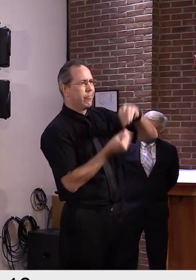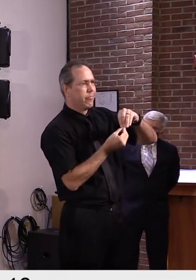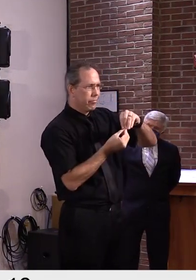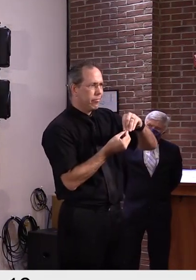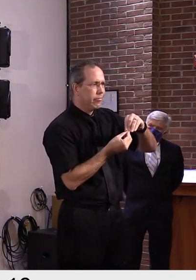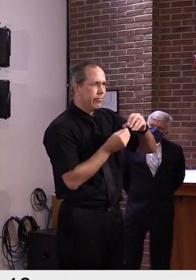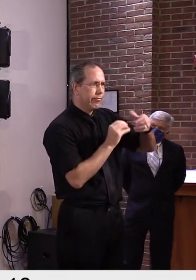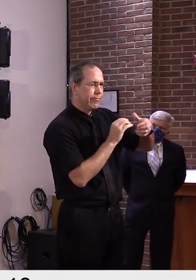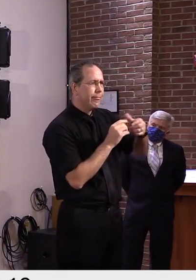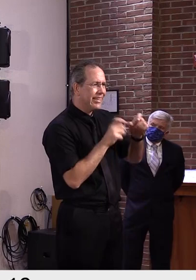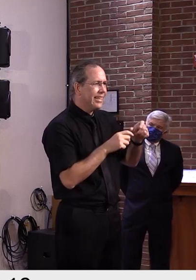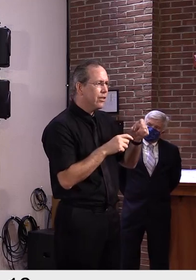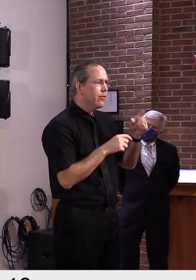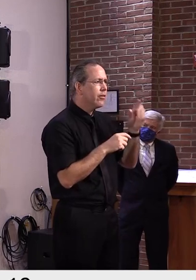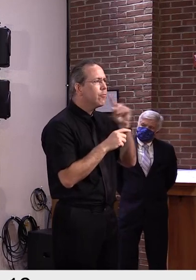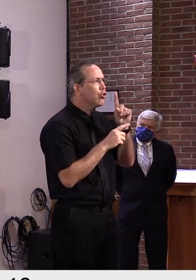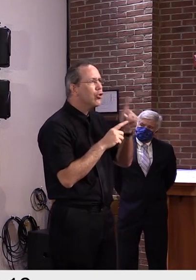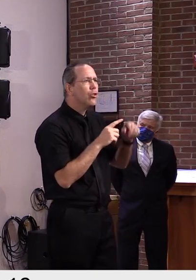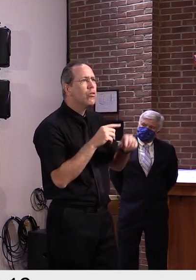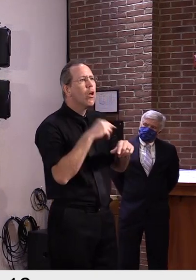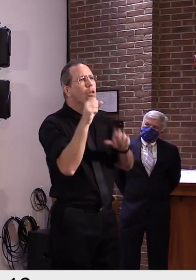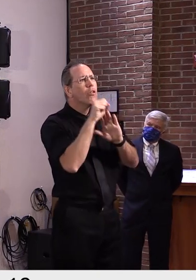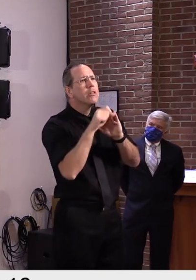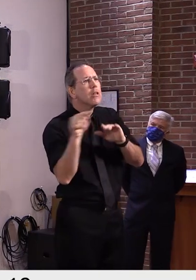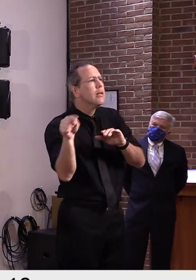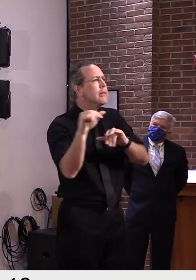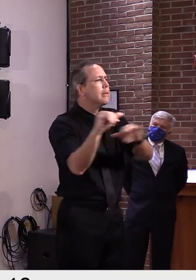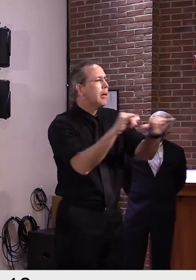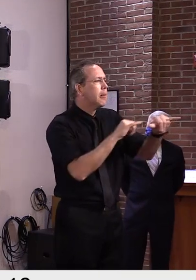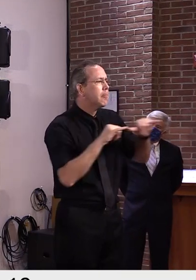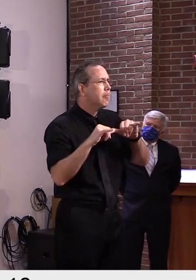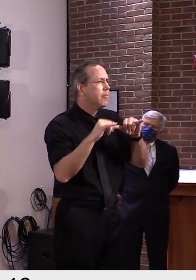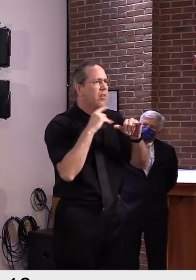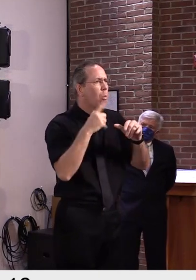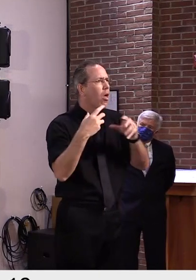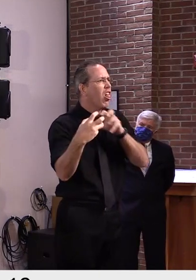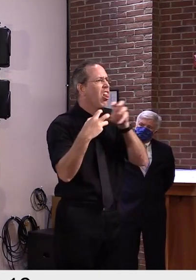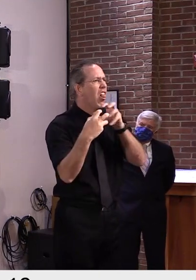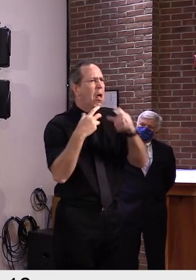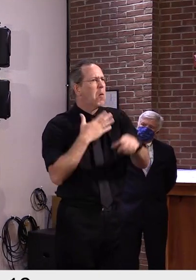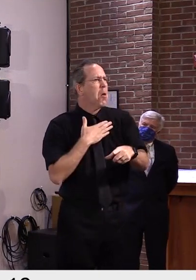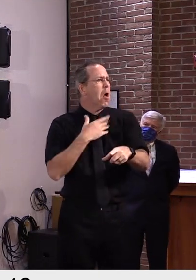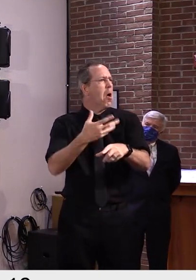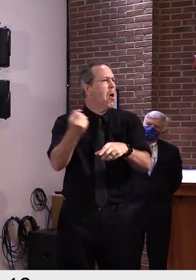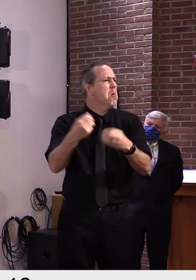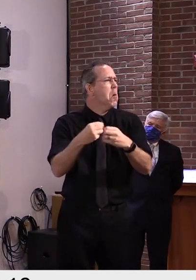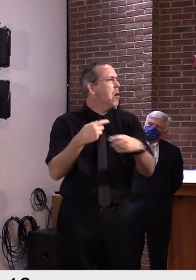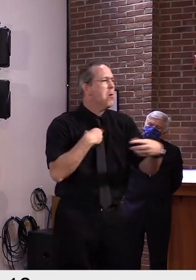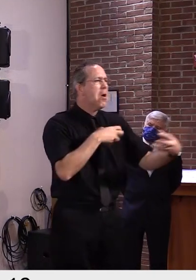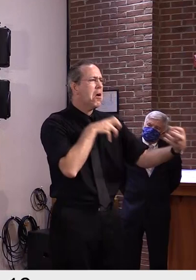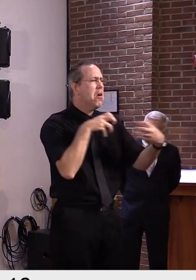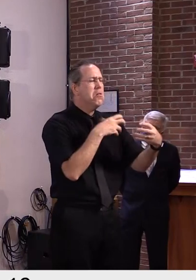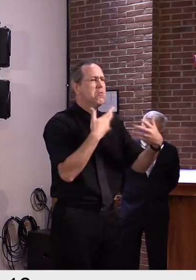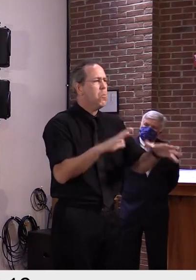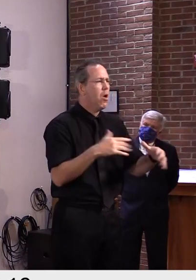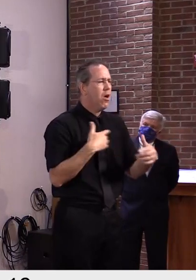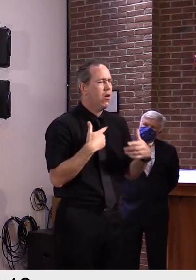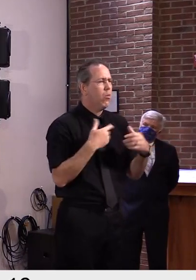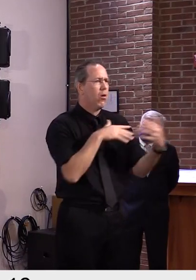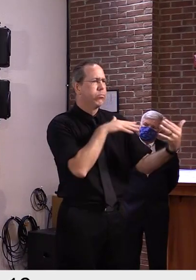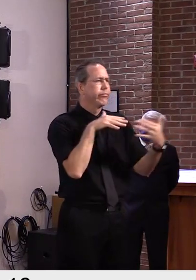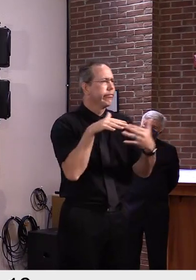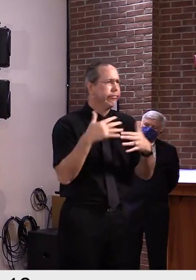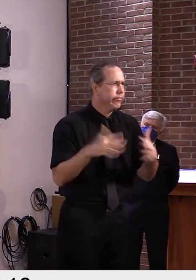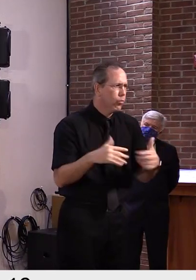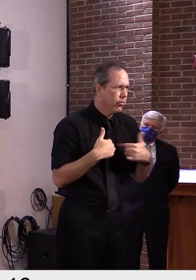that states aren't fighting with one another, governors aren't wheeling and dealing and things of that sort, that vaccine is available to